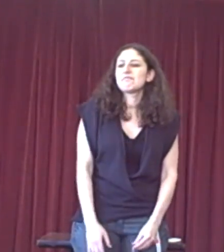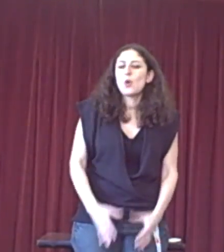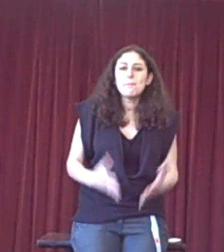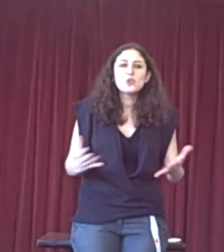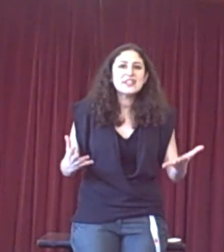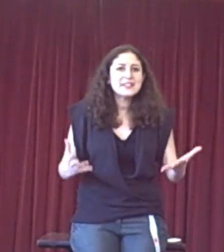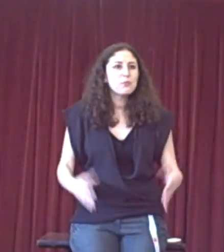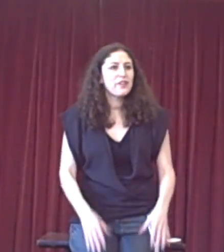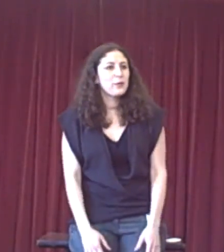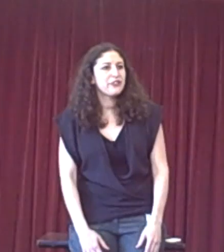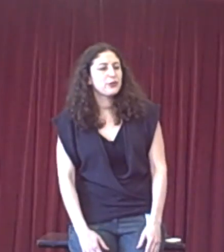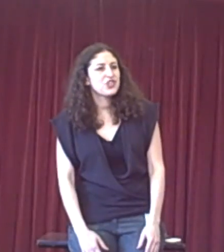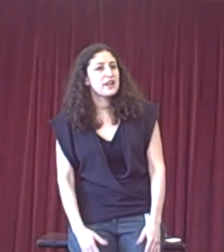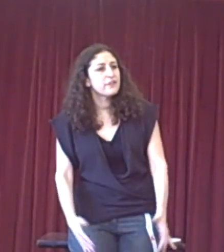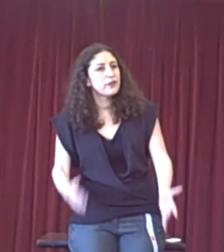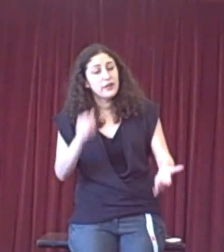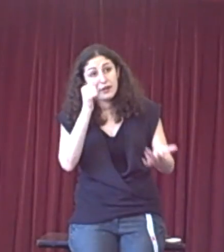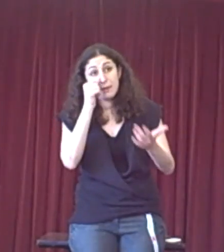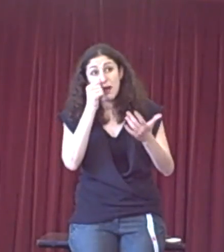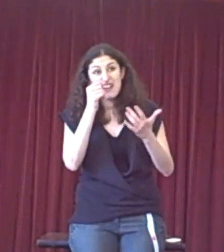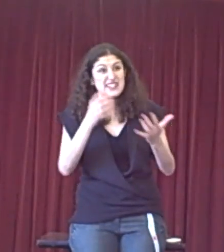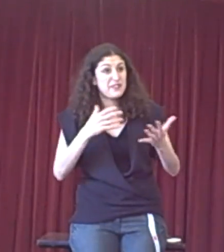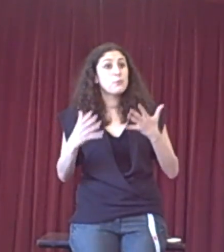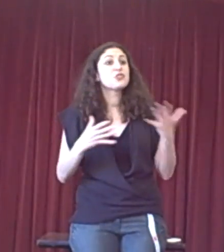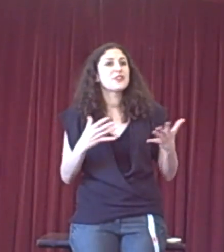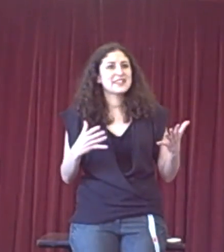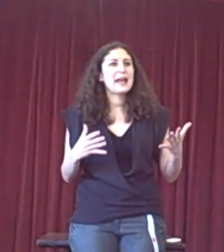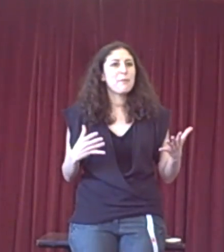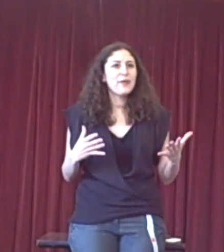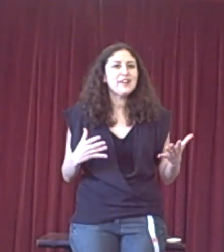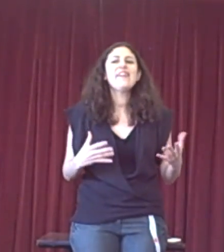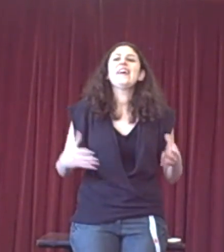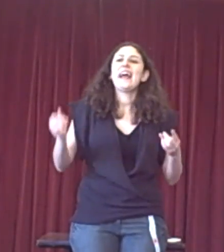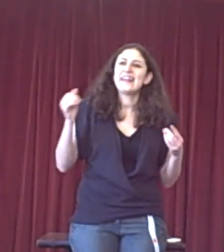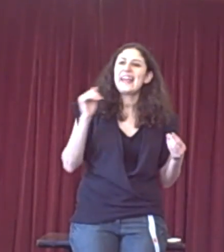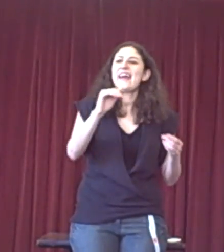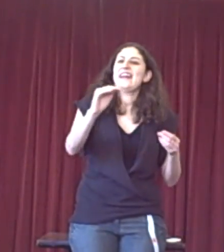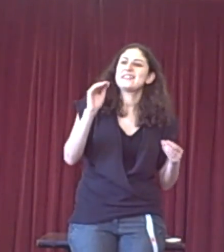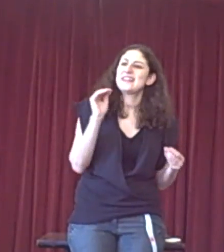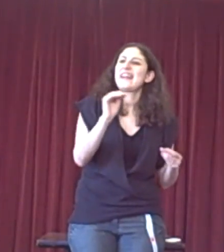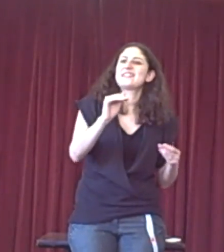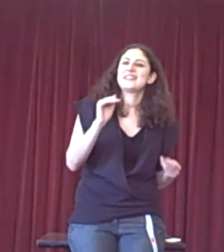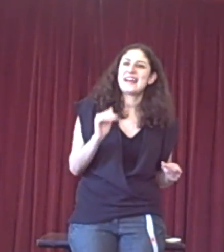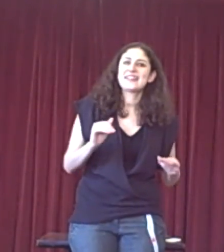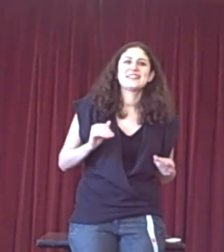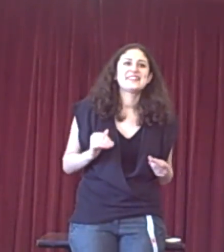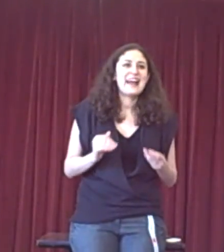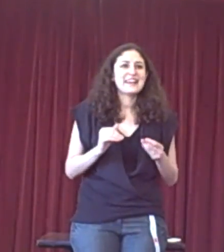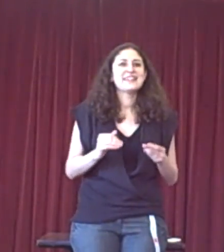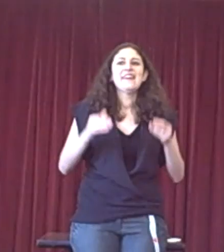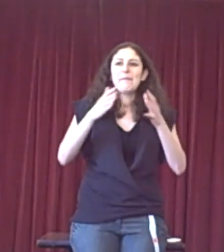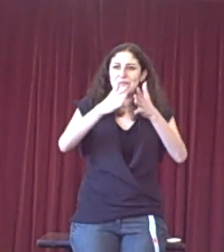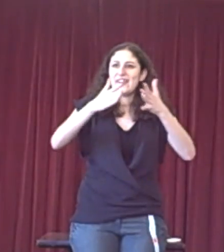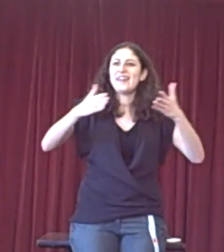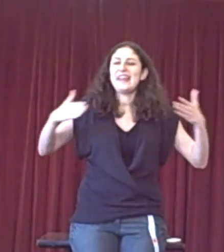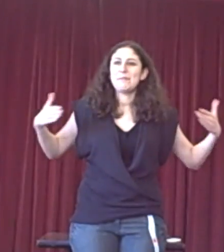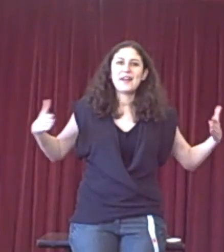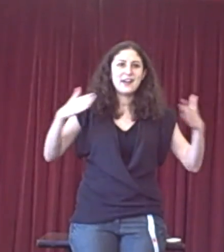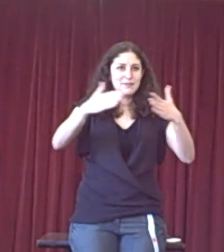modest in what they want to achieve or a relatively moderate standpoint. And again, as it gets attacked and attacked, it becomes